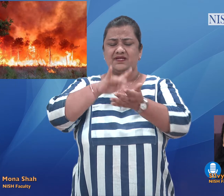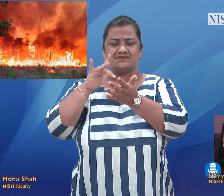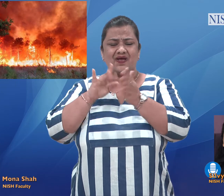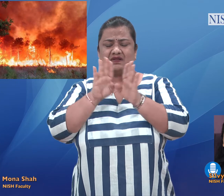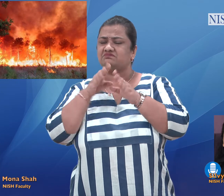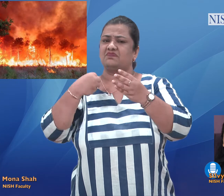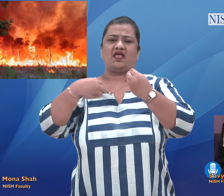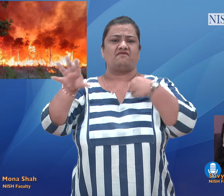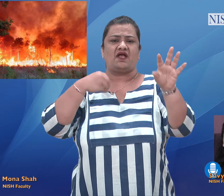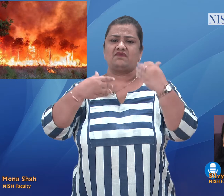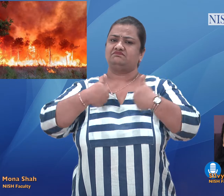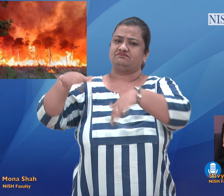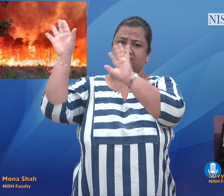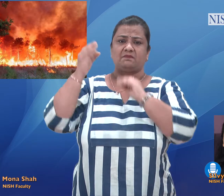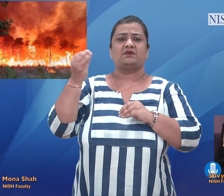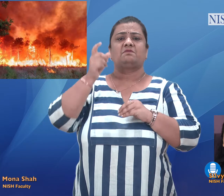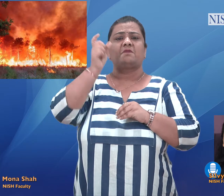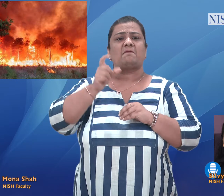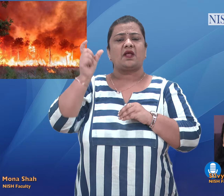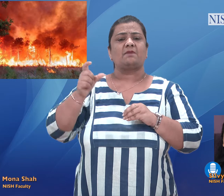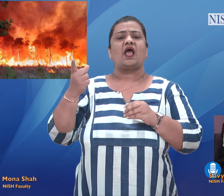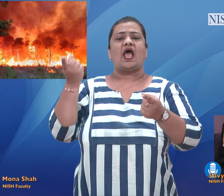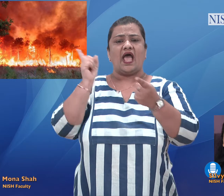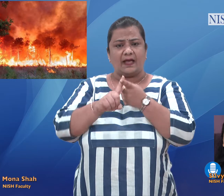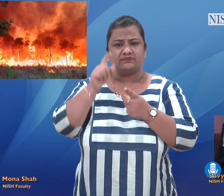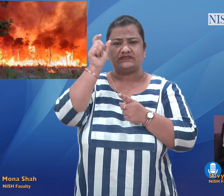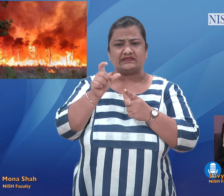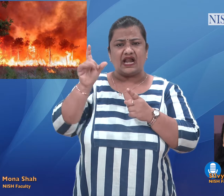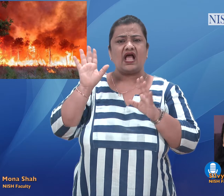parts of southern France while Portugal recorded 47 degrees Celsius.